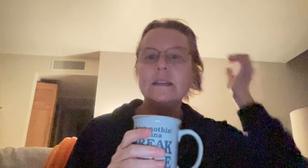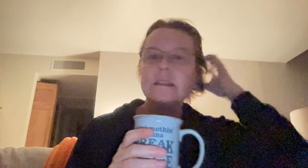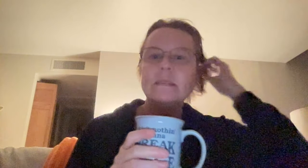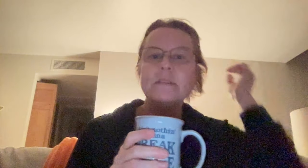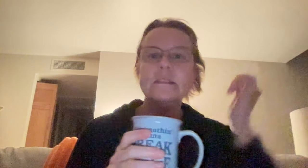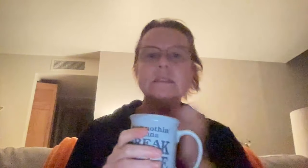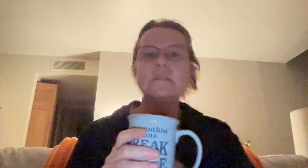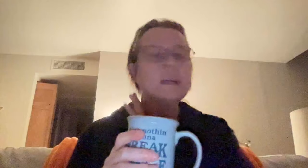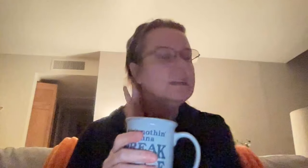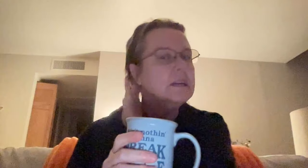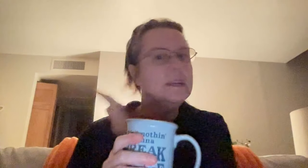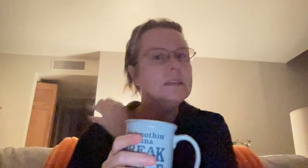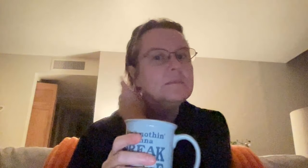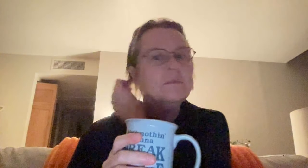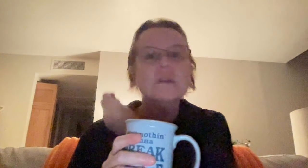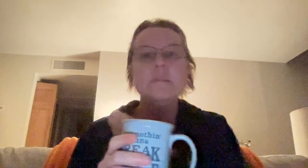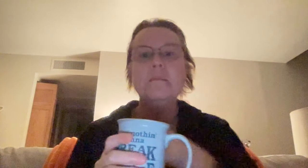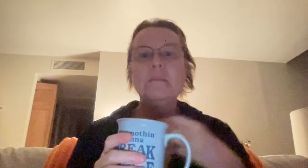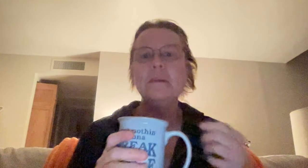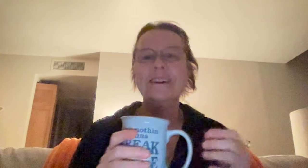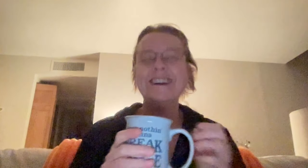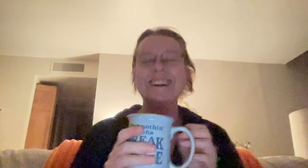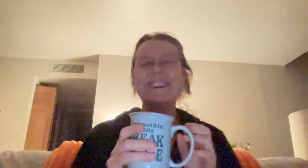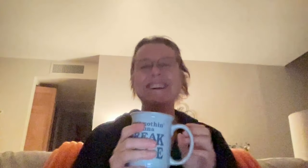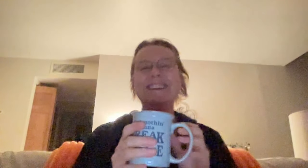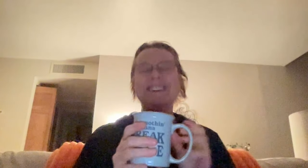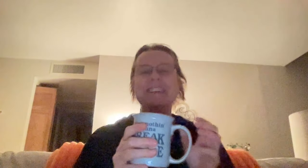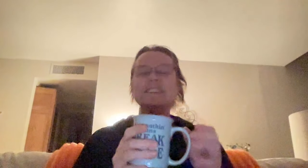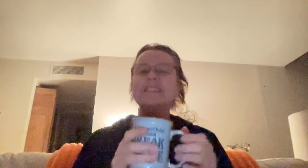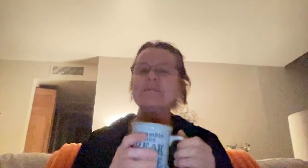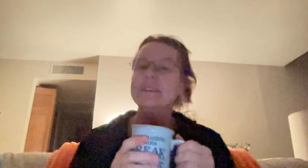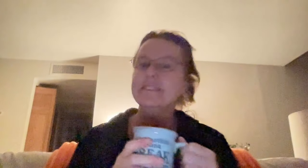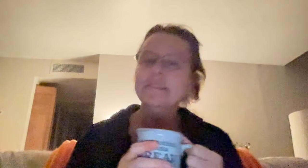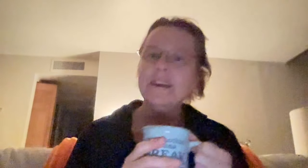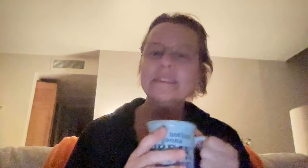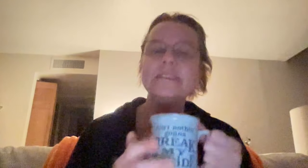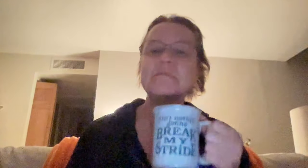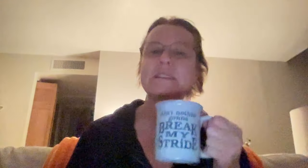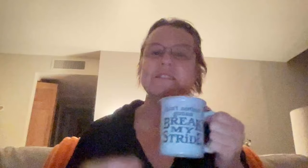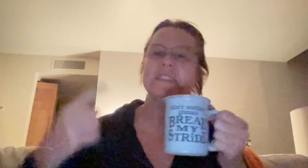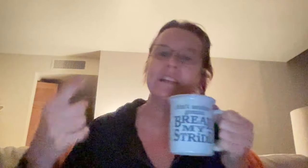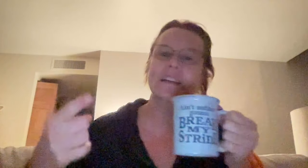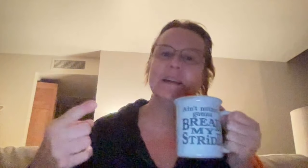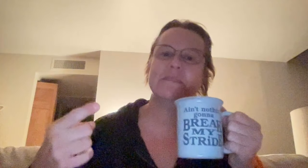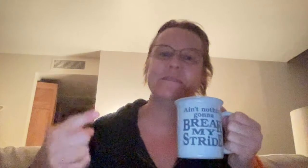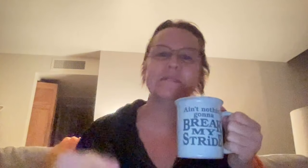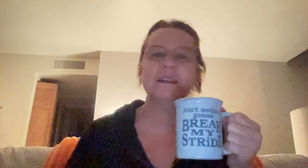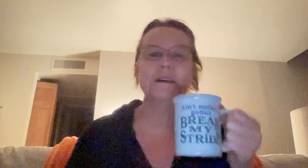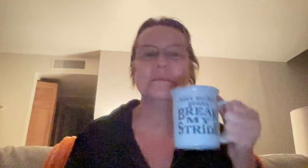do you, what do you think's going on here? I just woke up. Does anyone else do that? Does anyone else just get on camera after they wake up?